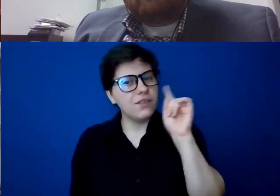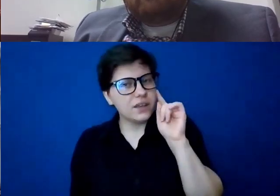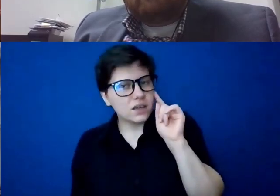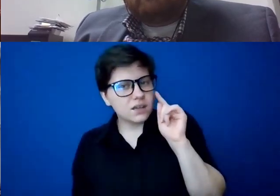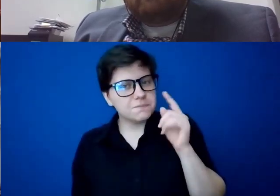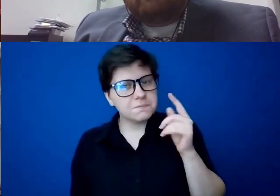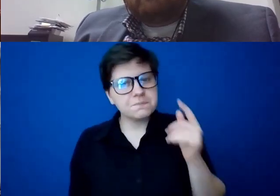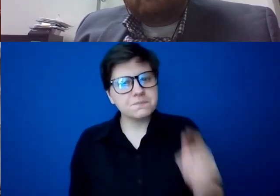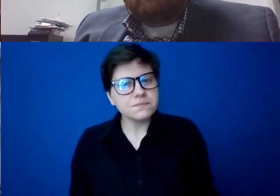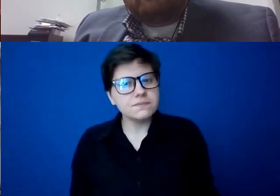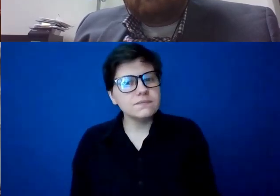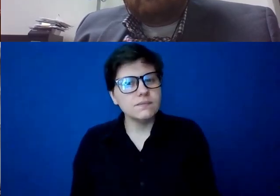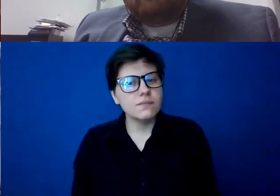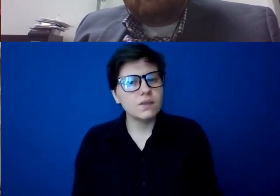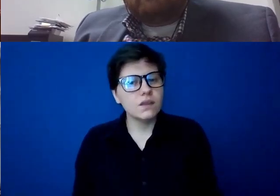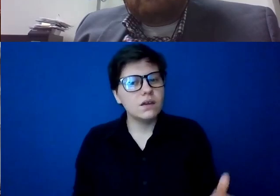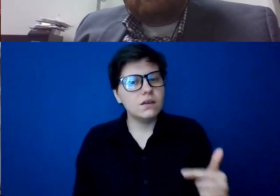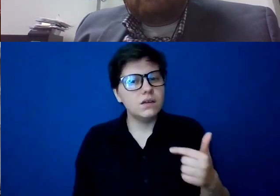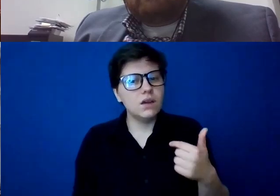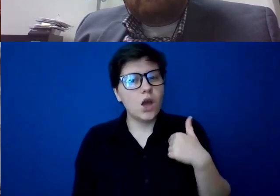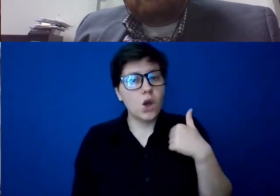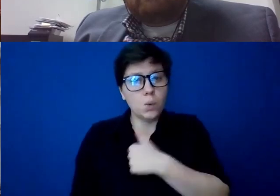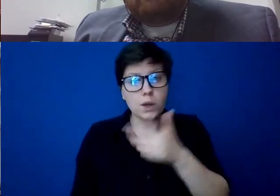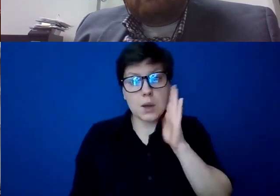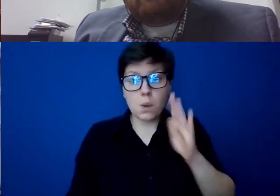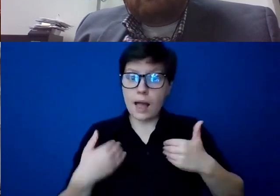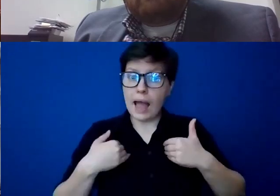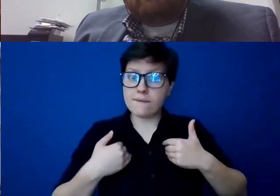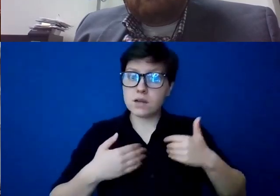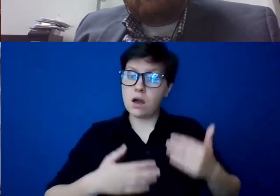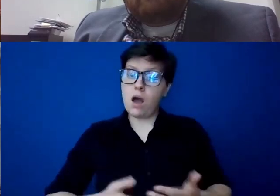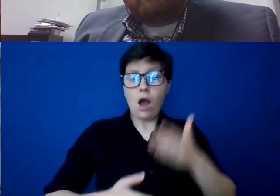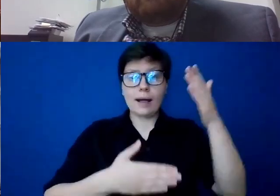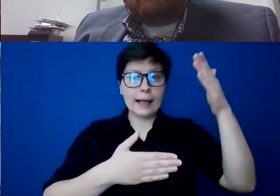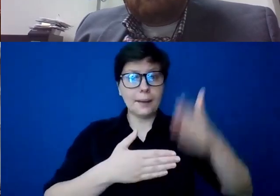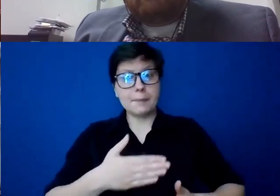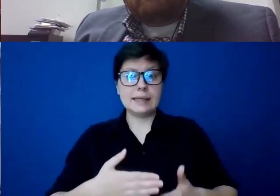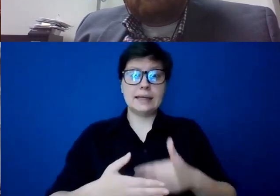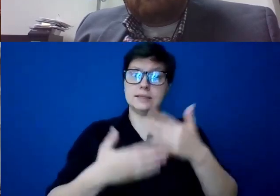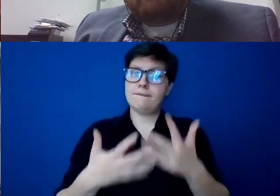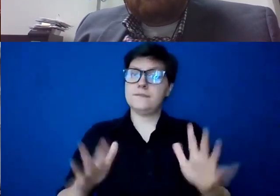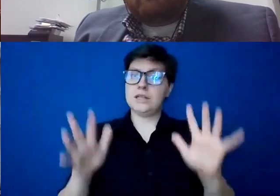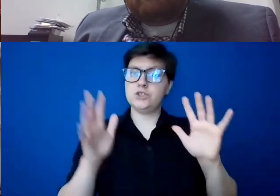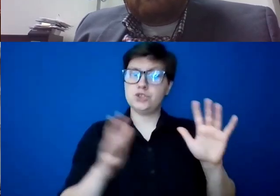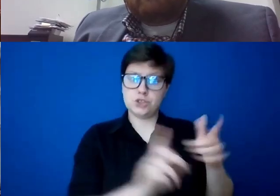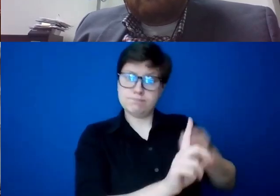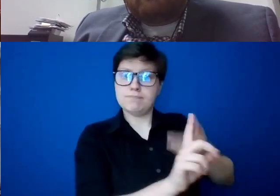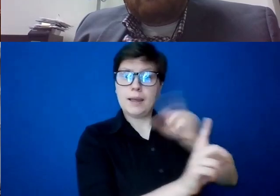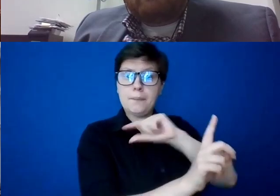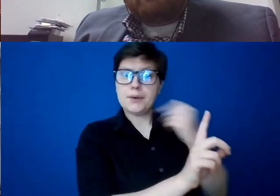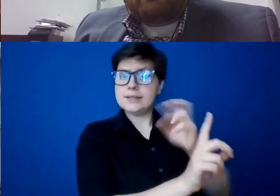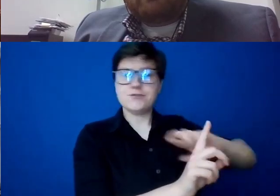anything else, we're not going to have a finished product when someone is ordained. We